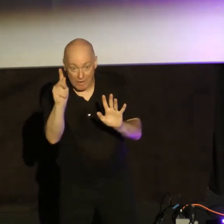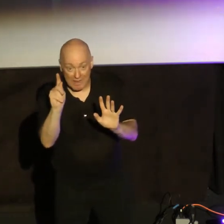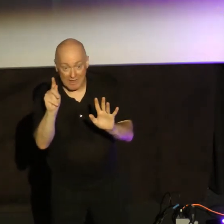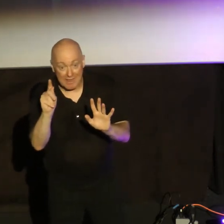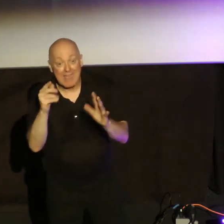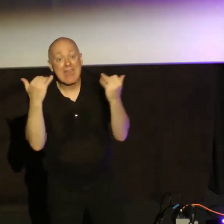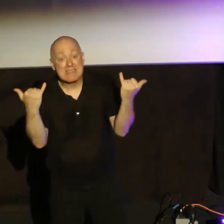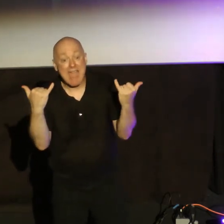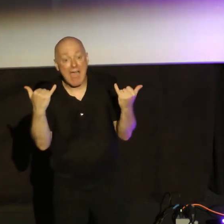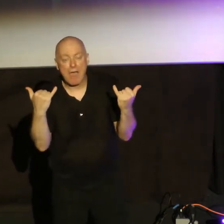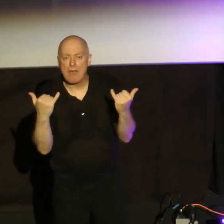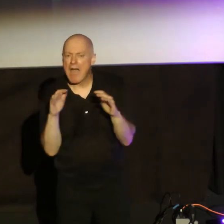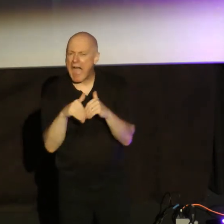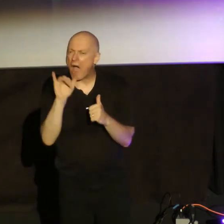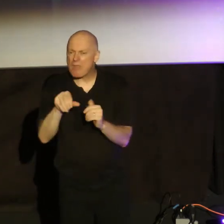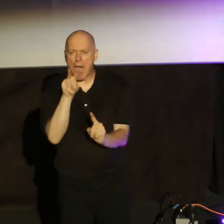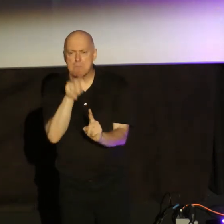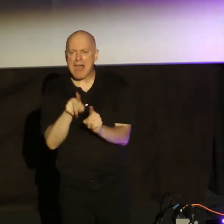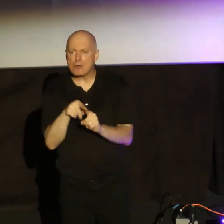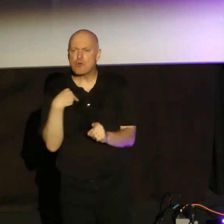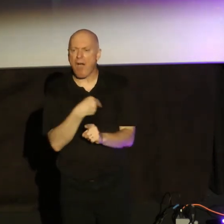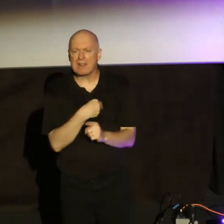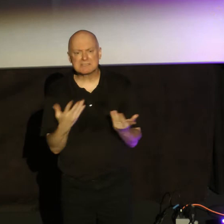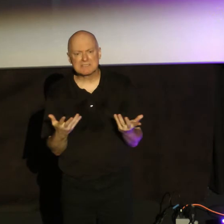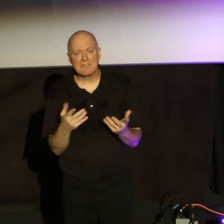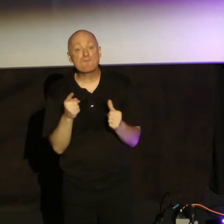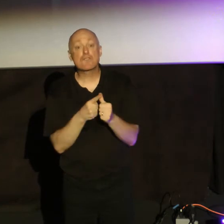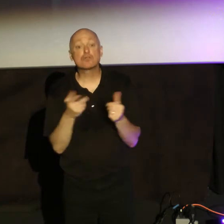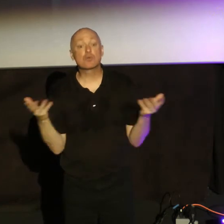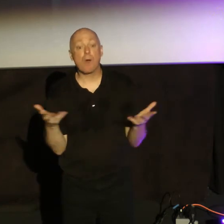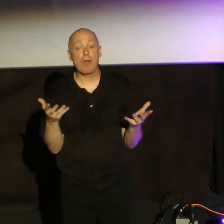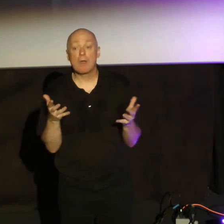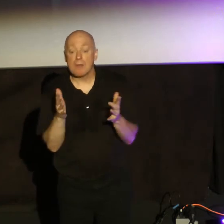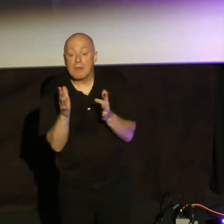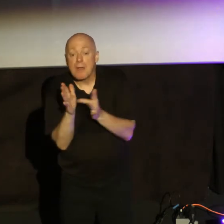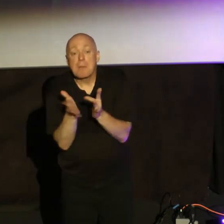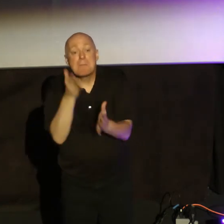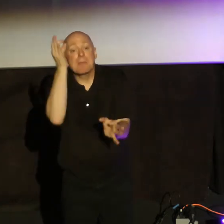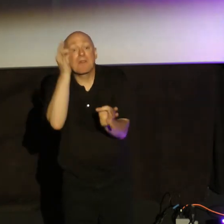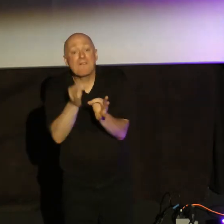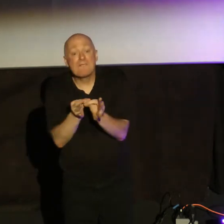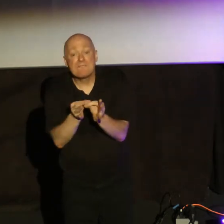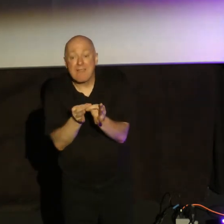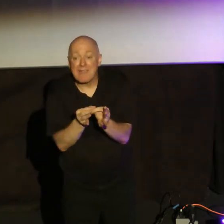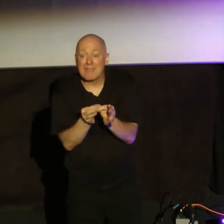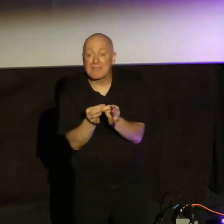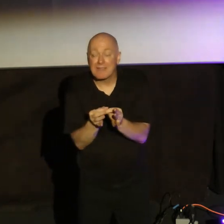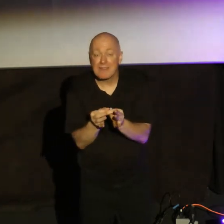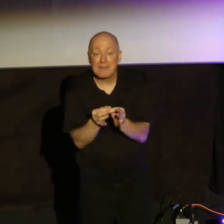from Rahab's life. And the first is this. Biblical faith leaves a legacy despite the past.